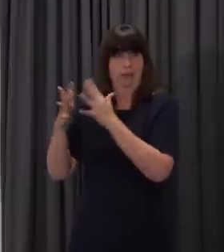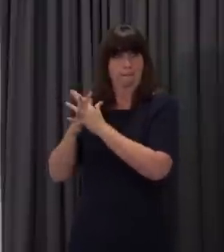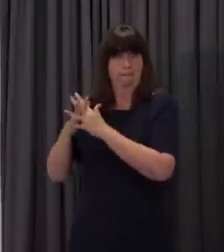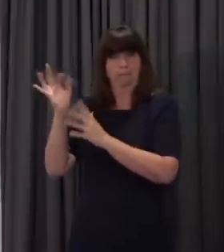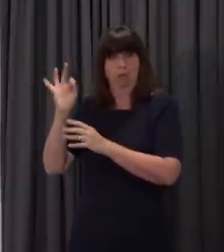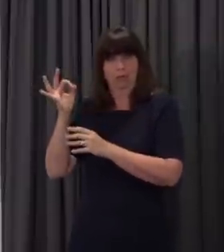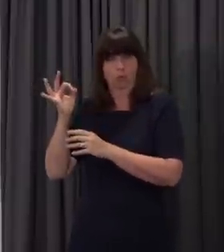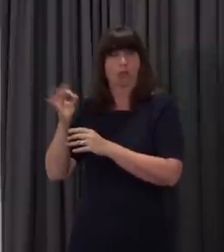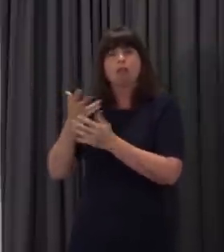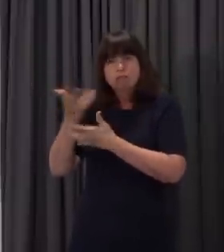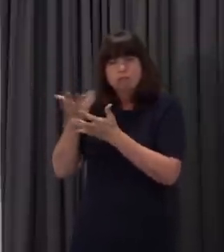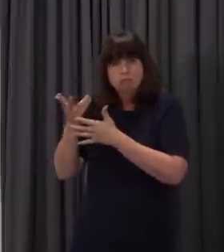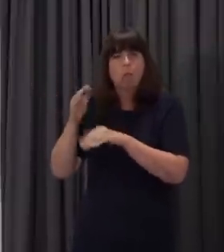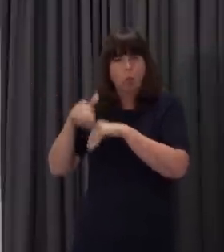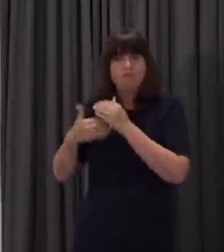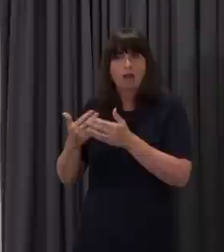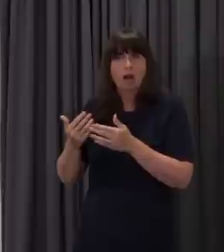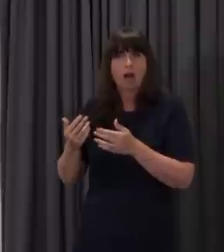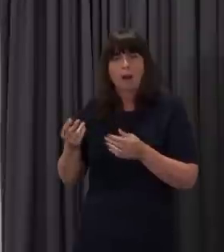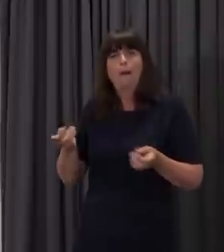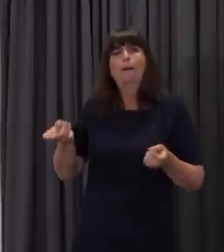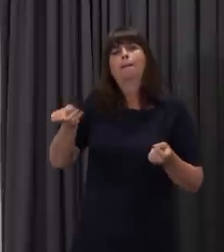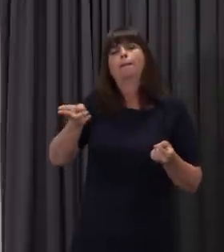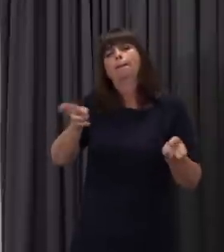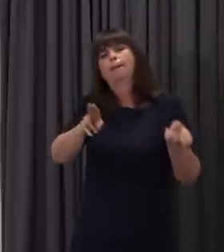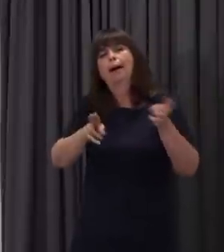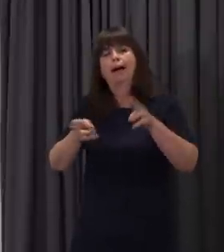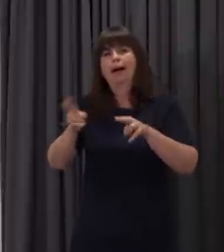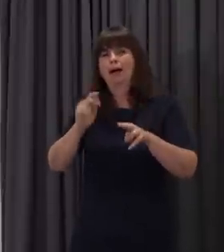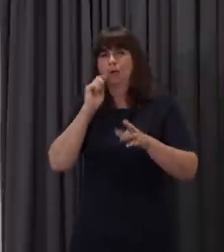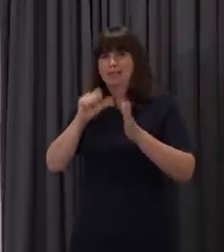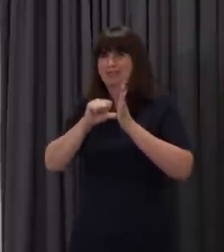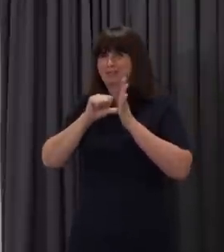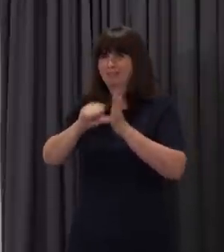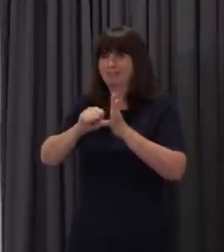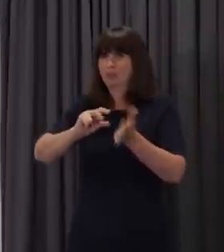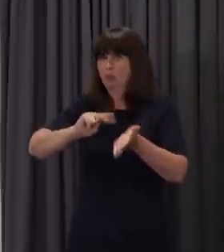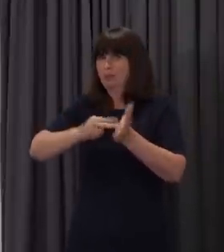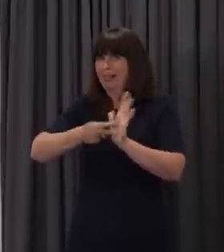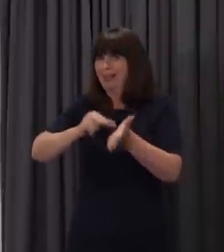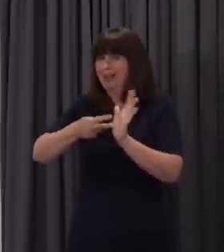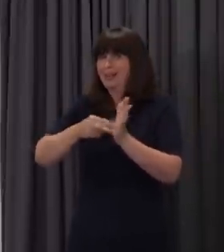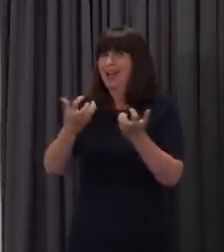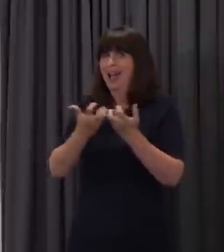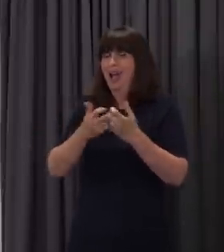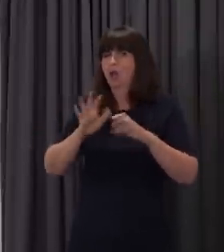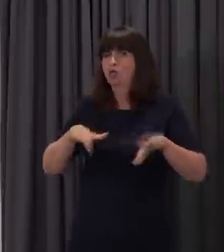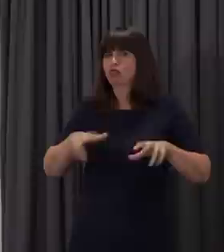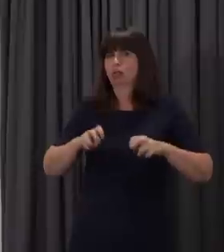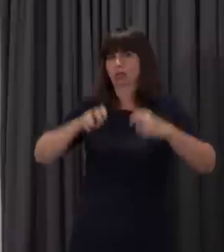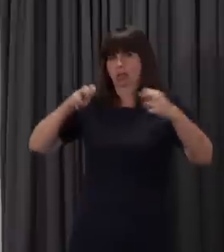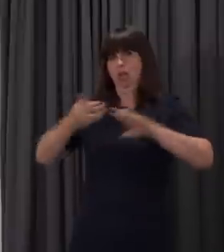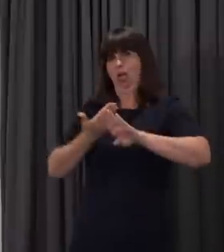these ways once things sort of return to a new normal could prove to be difficult logistically, keeping social distancing measures.